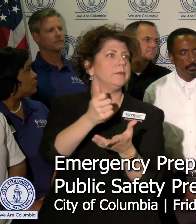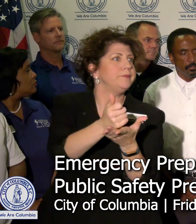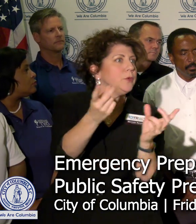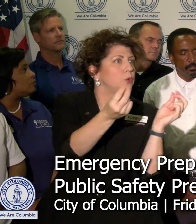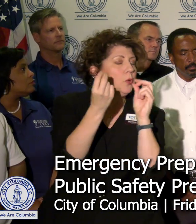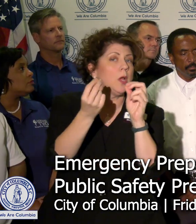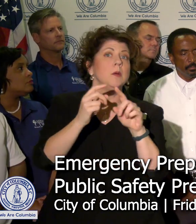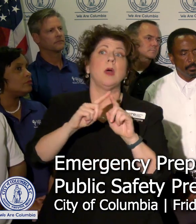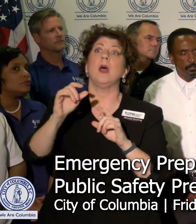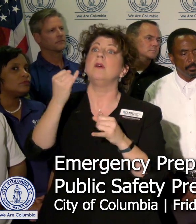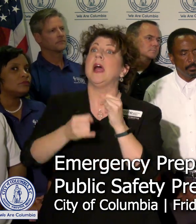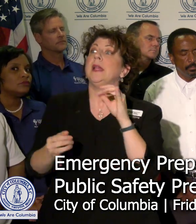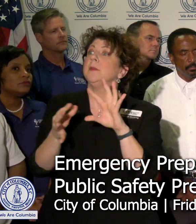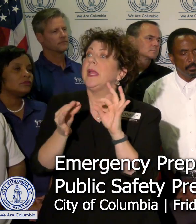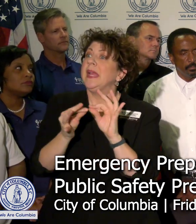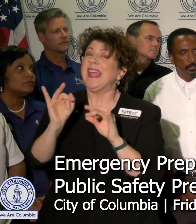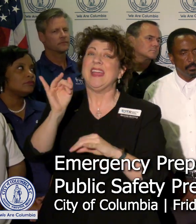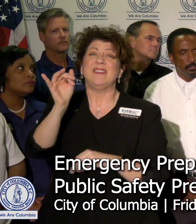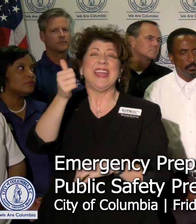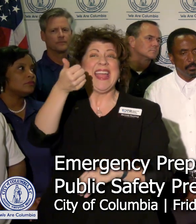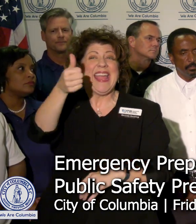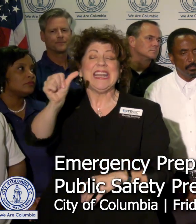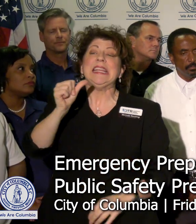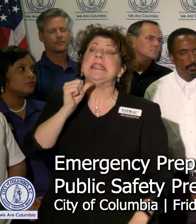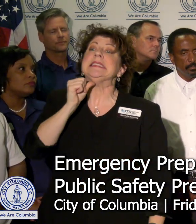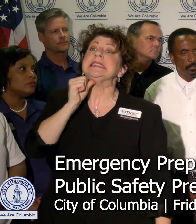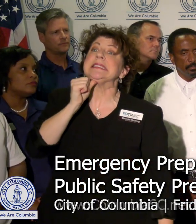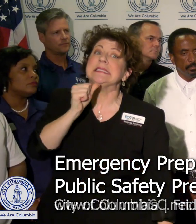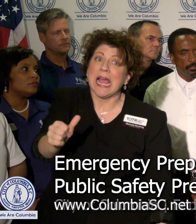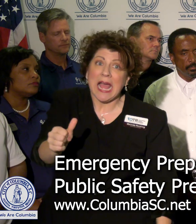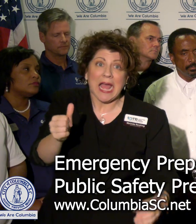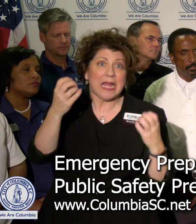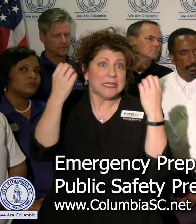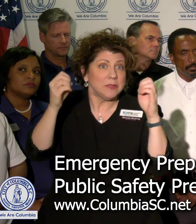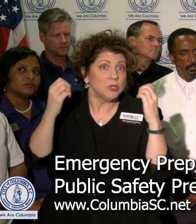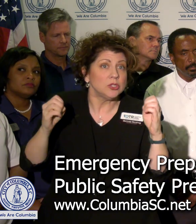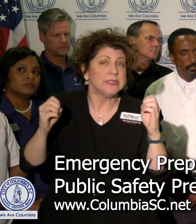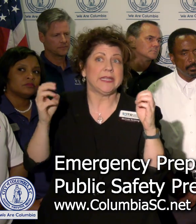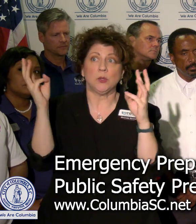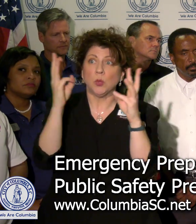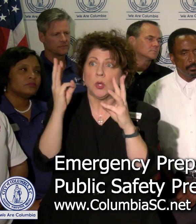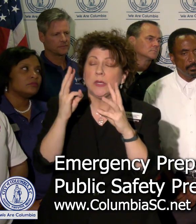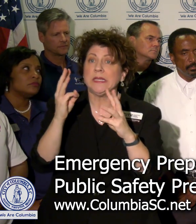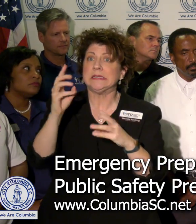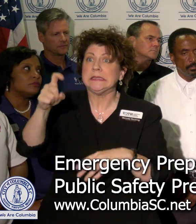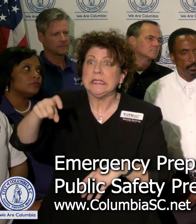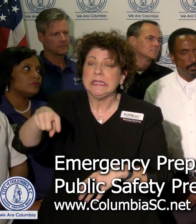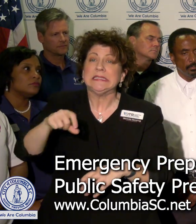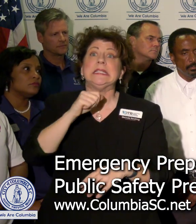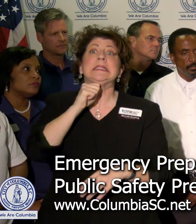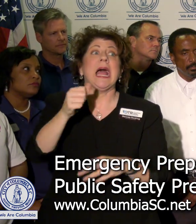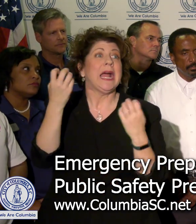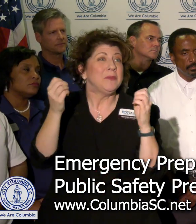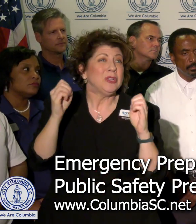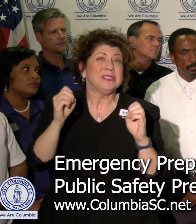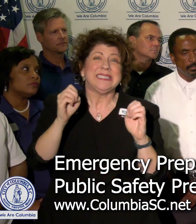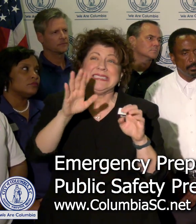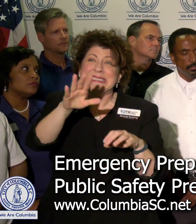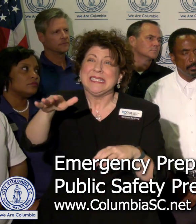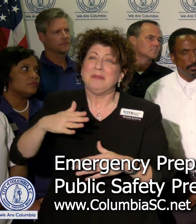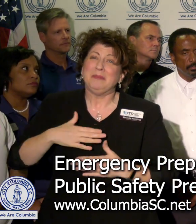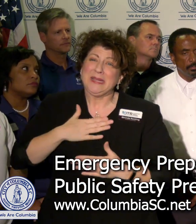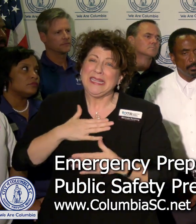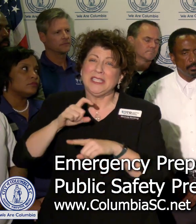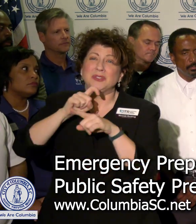want to just mention if for any non-emergency related concerns or service requests, if our citizens will please call